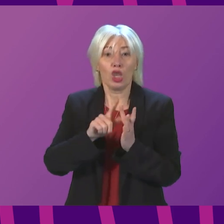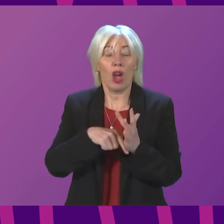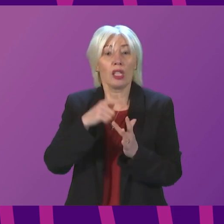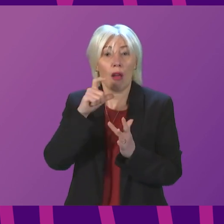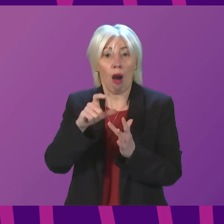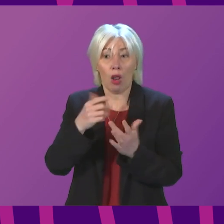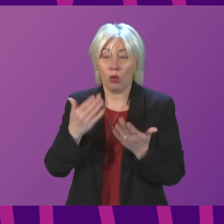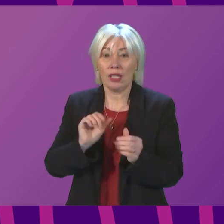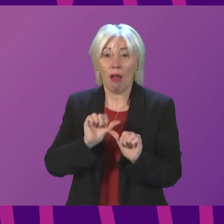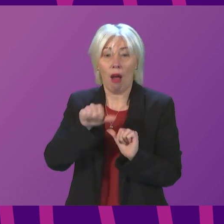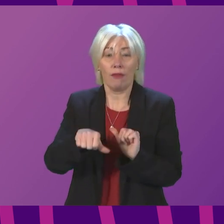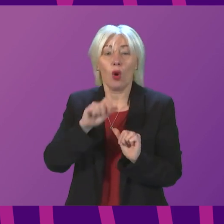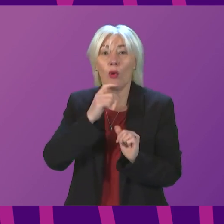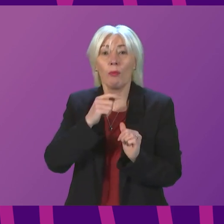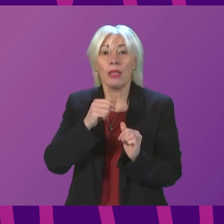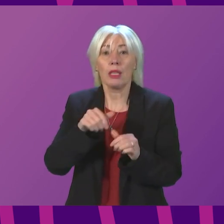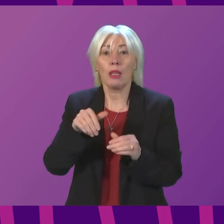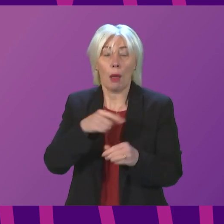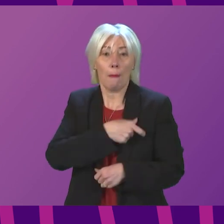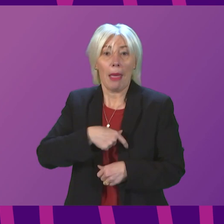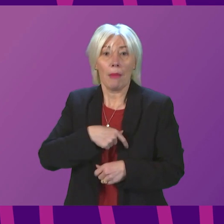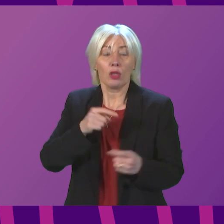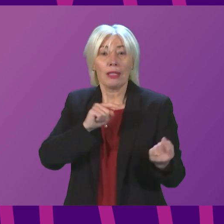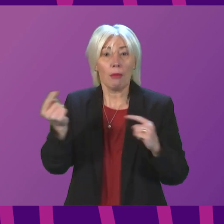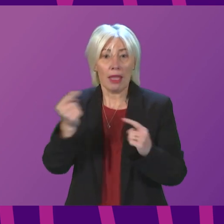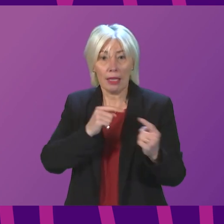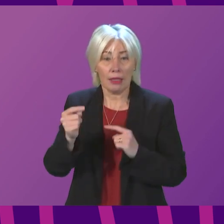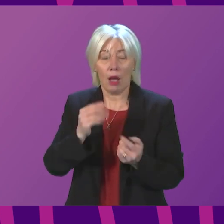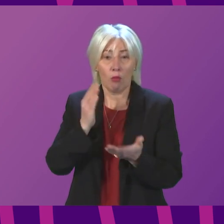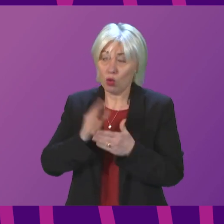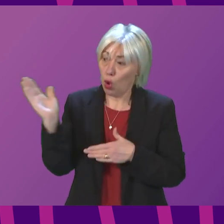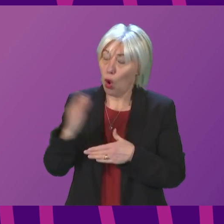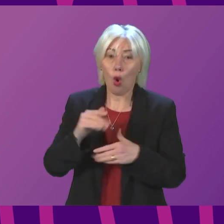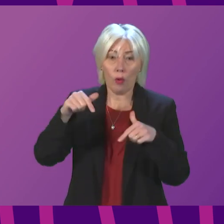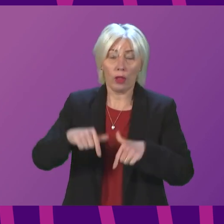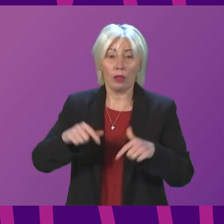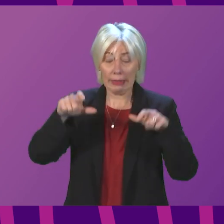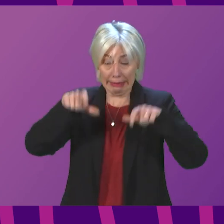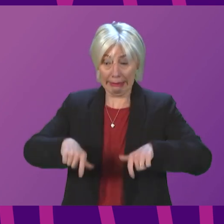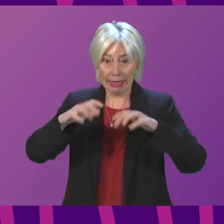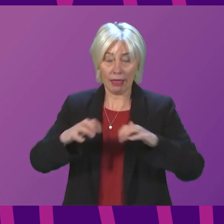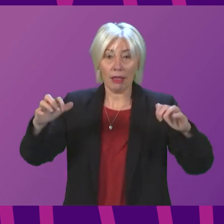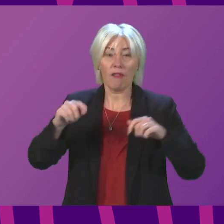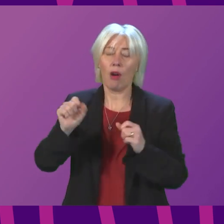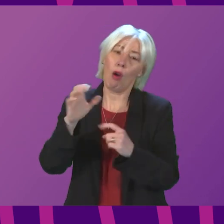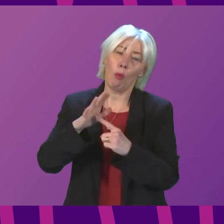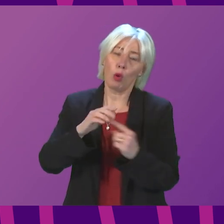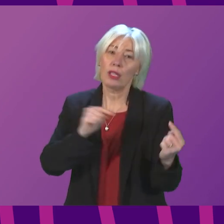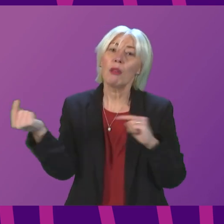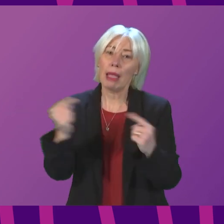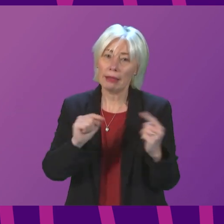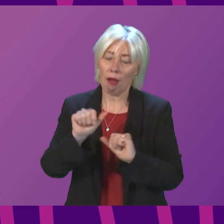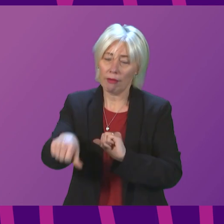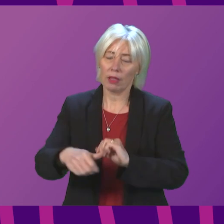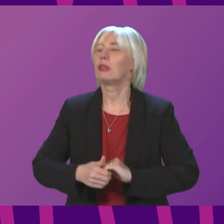questions, will lead a member's debate, and I am certain every member will stay in the Chamber for such an important debate. But the